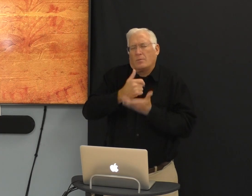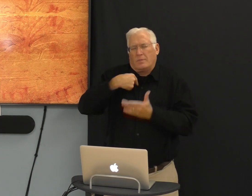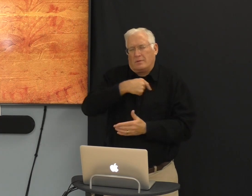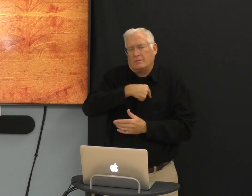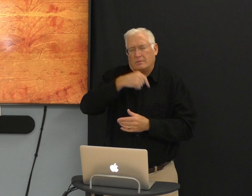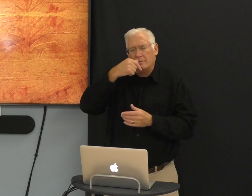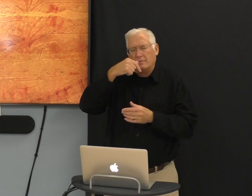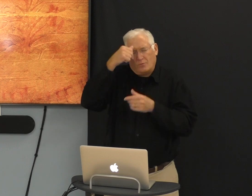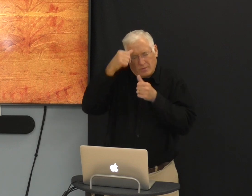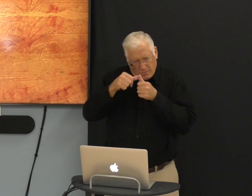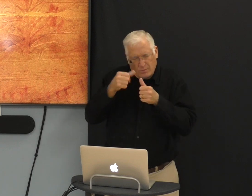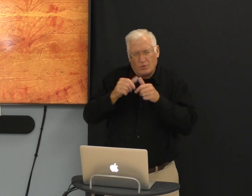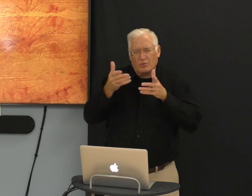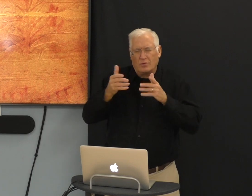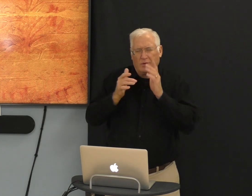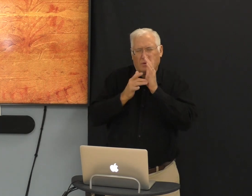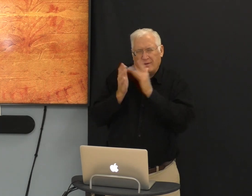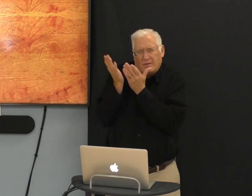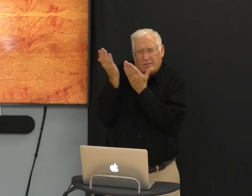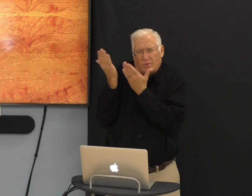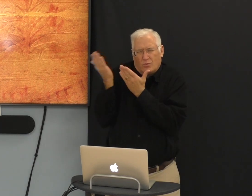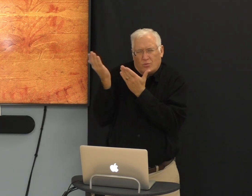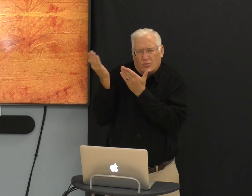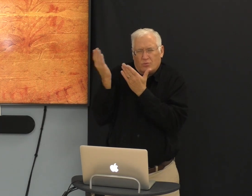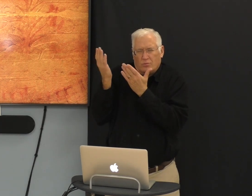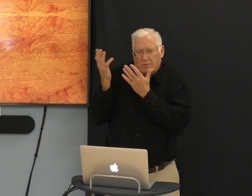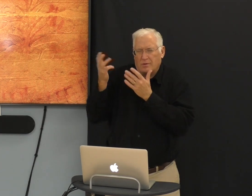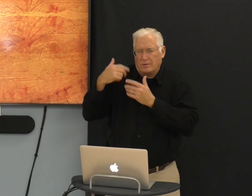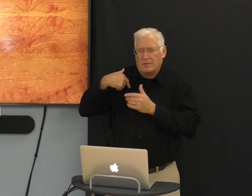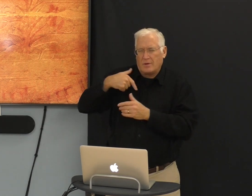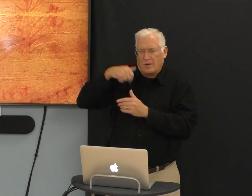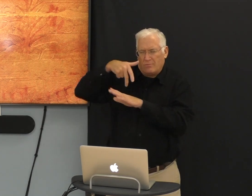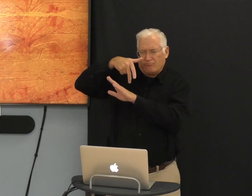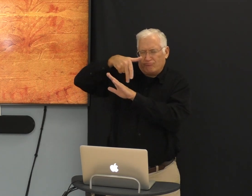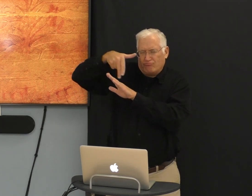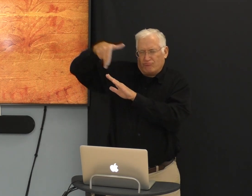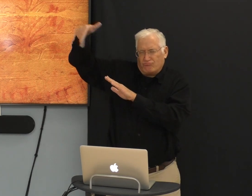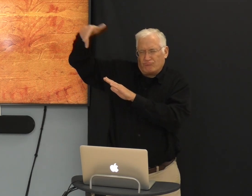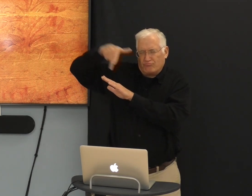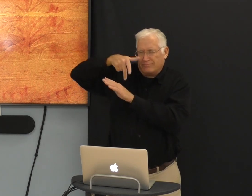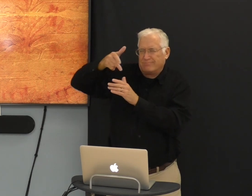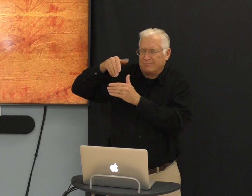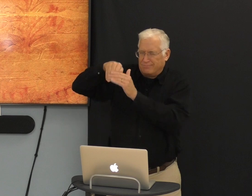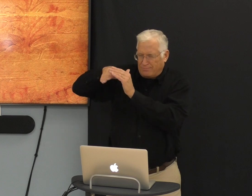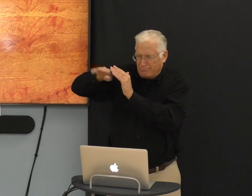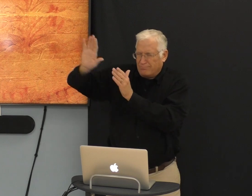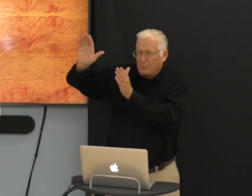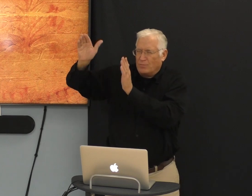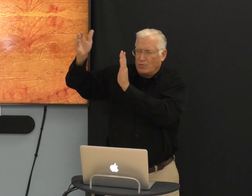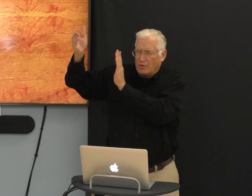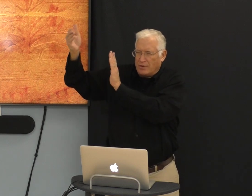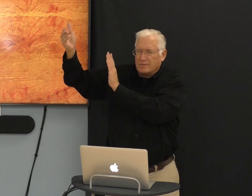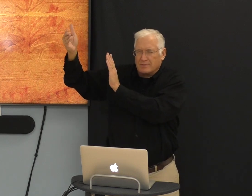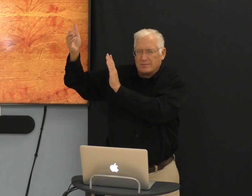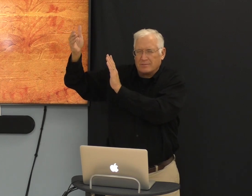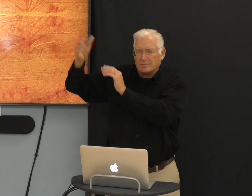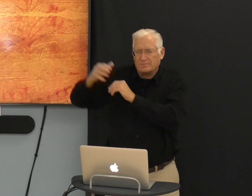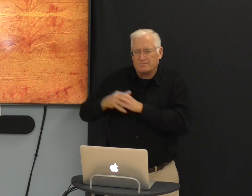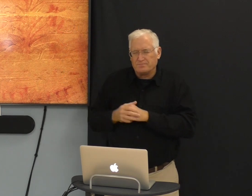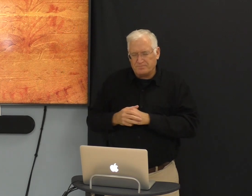So help us to remember that Jesus is right there. that we have the connection to come to your